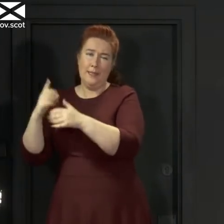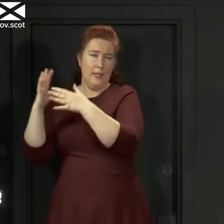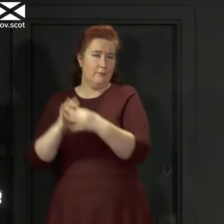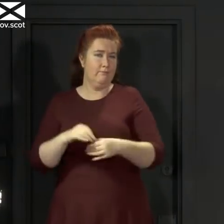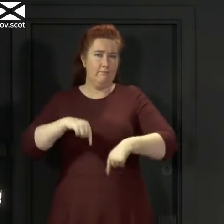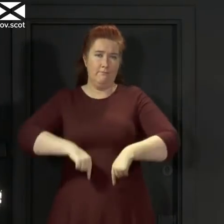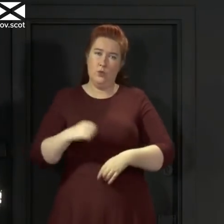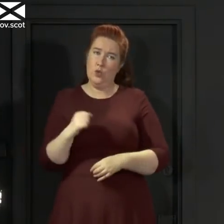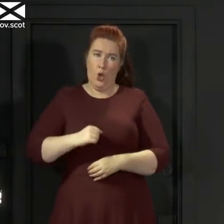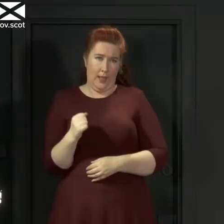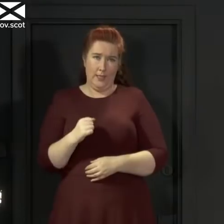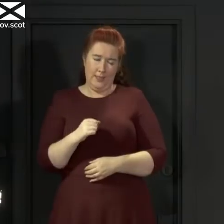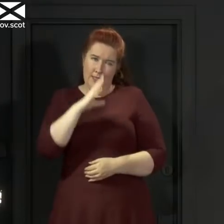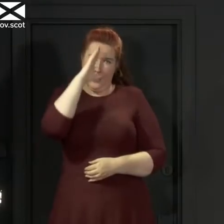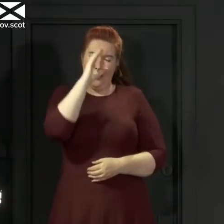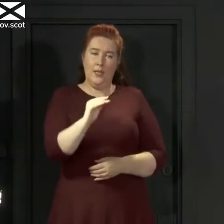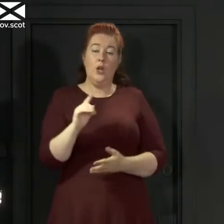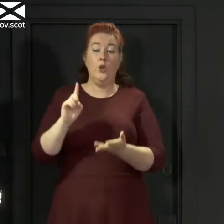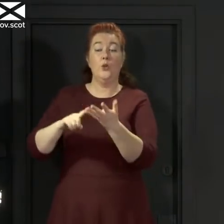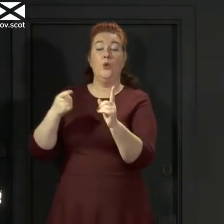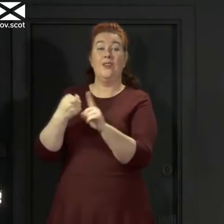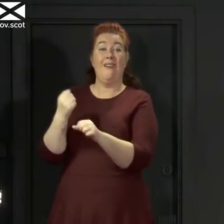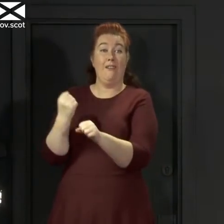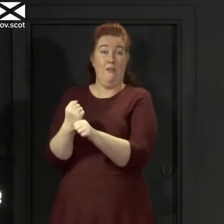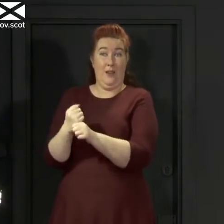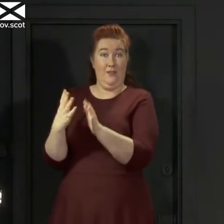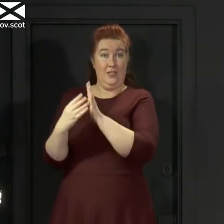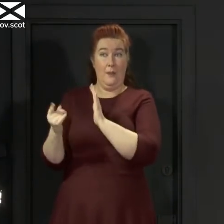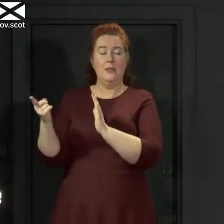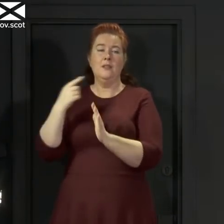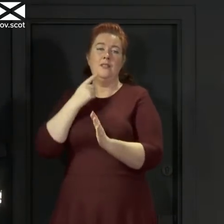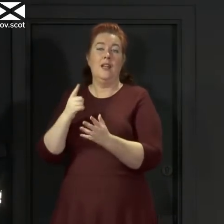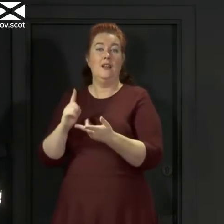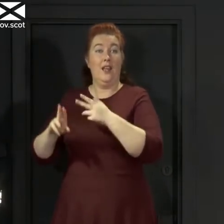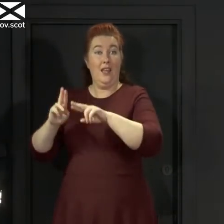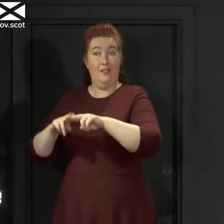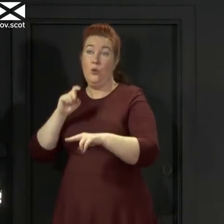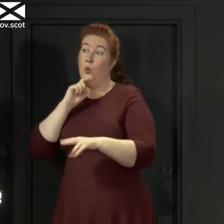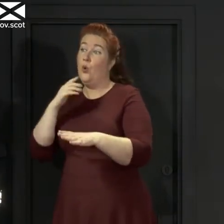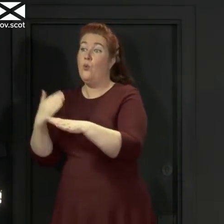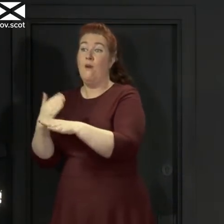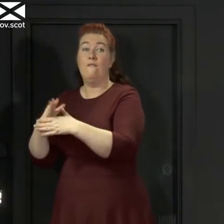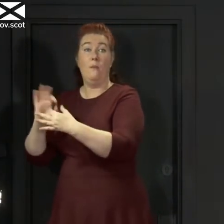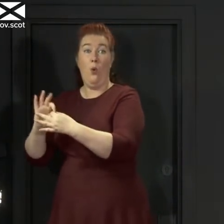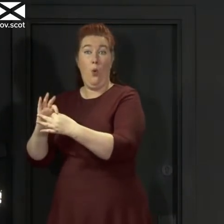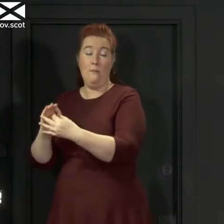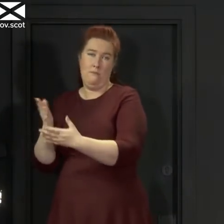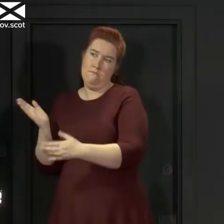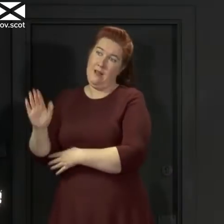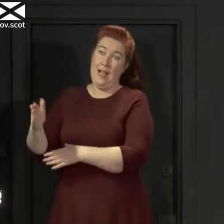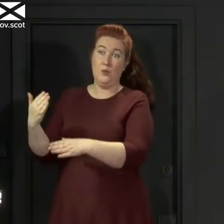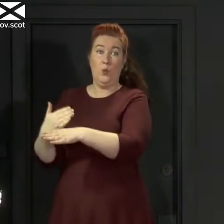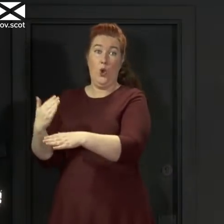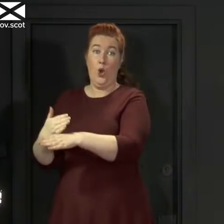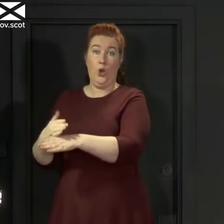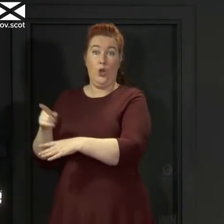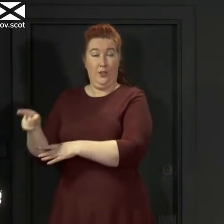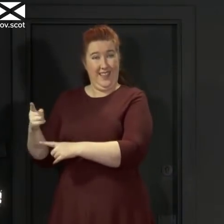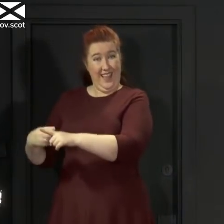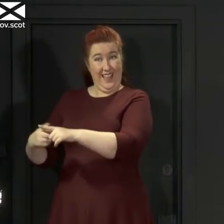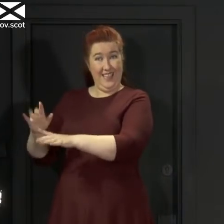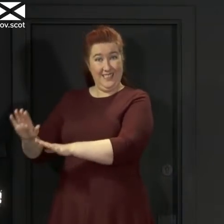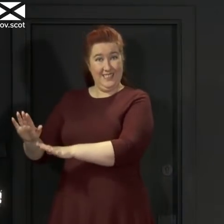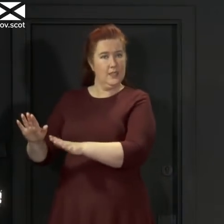I want to underline that the UK government's encouragement to those who can work from home in England to nevertheless return to workplaces